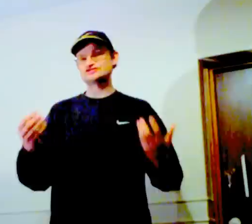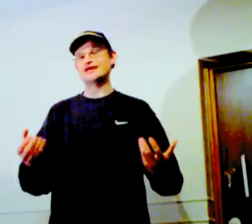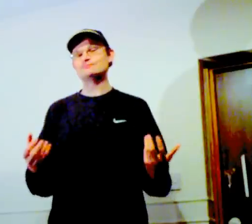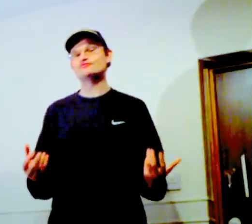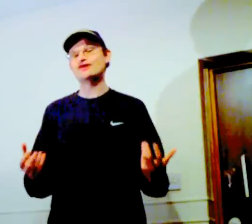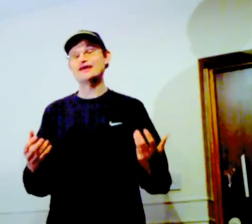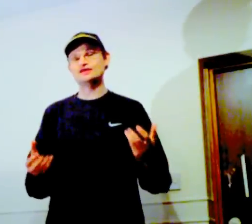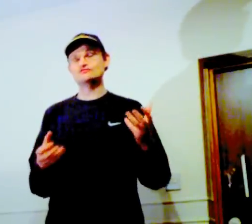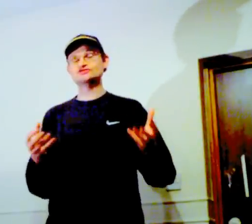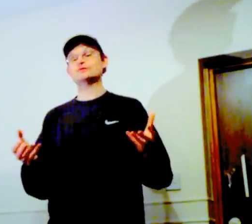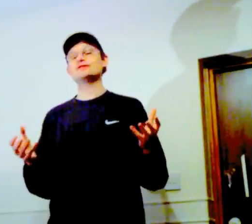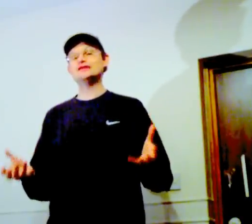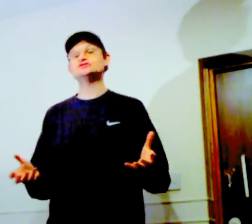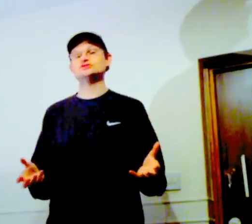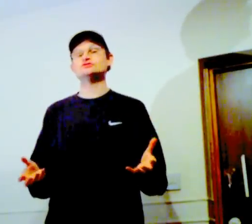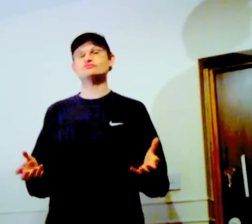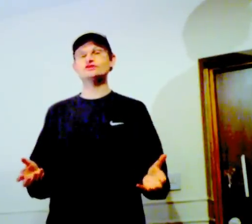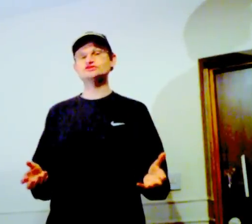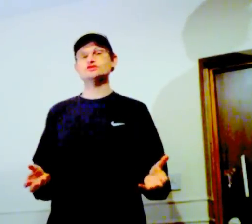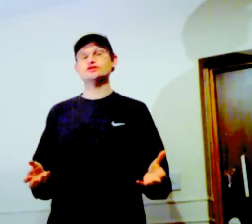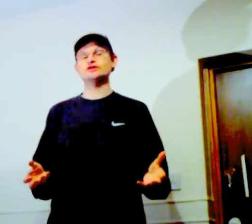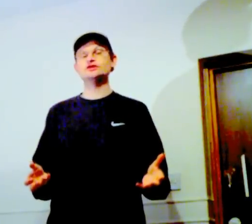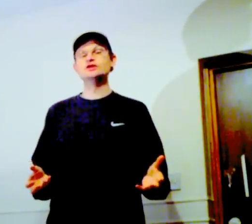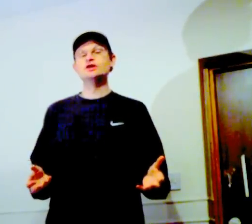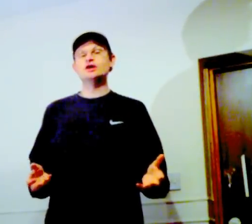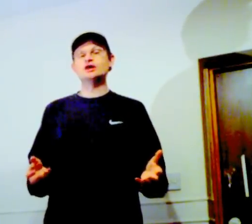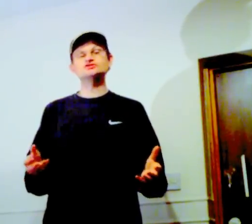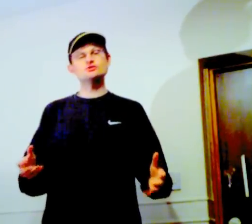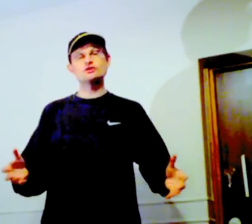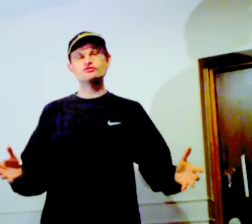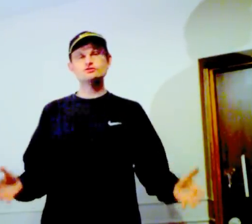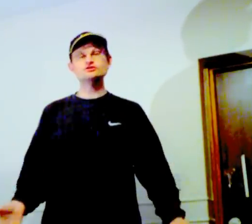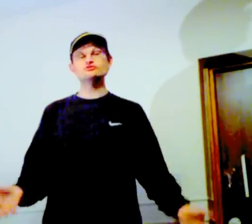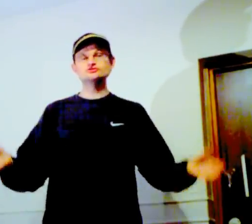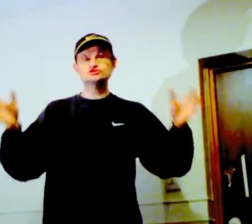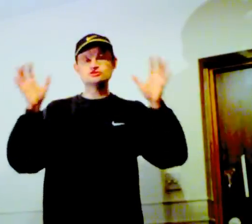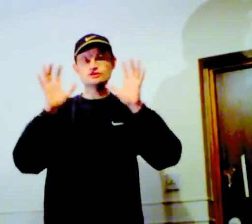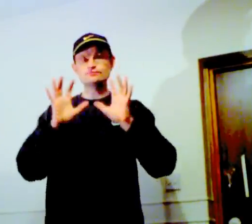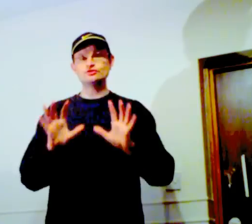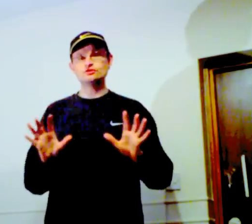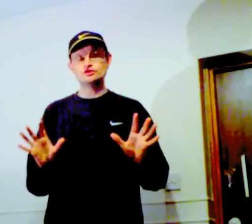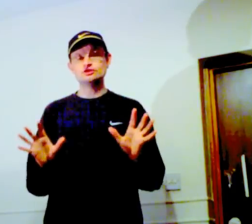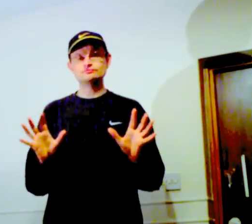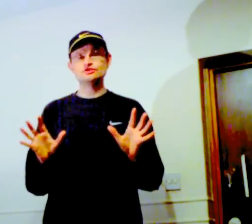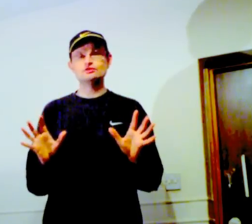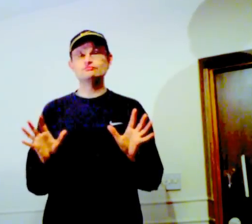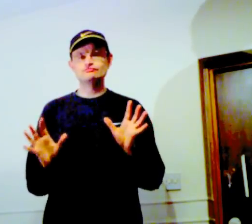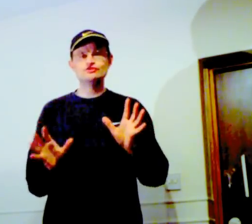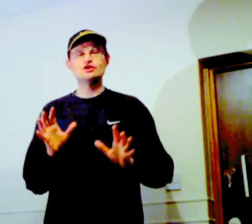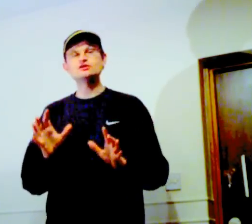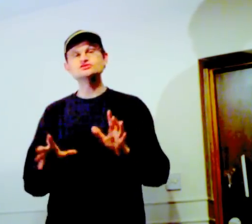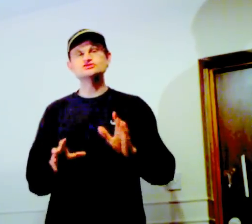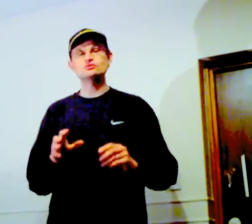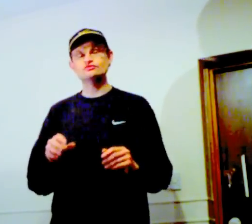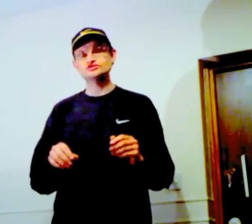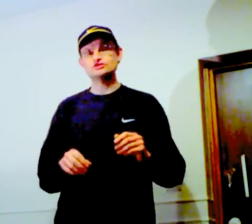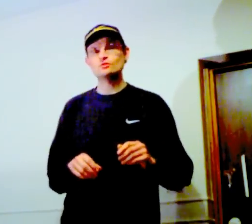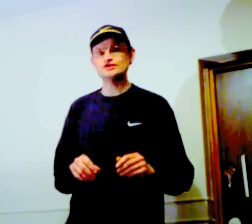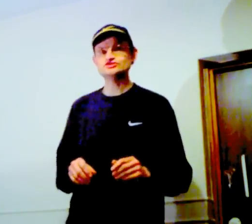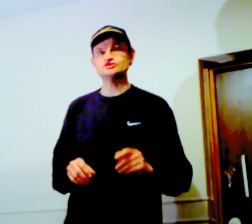same vein, of the same nature recently. So what I thought I'd do is I try and put the answer to all these little questions